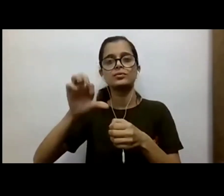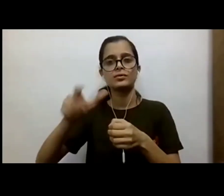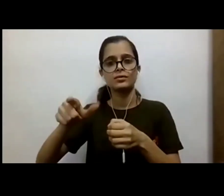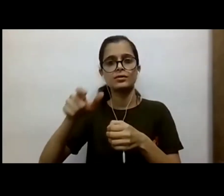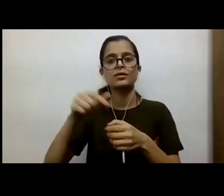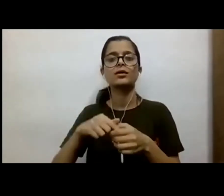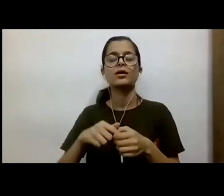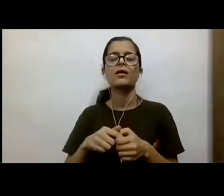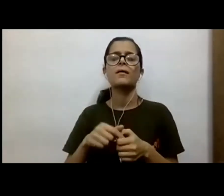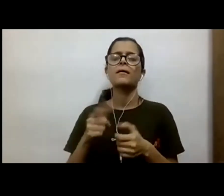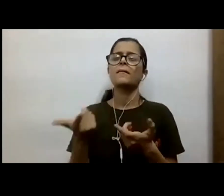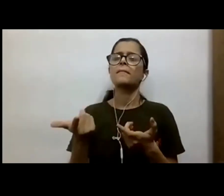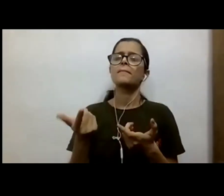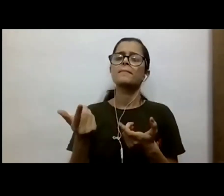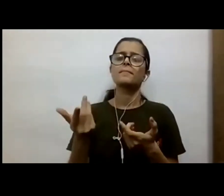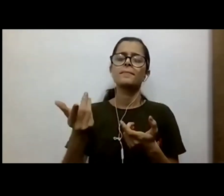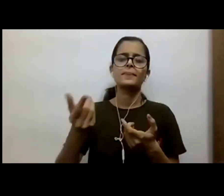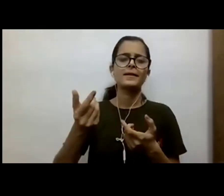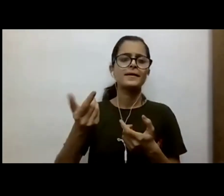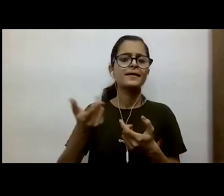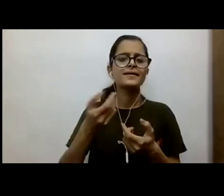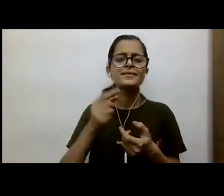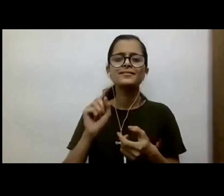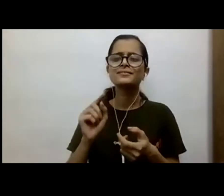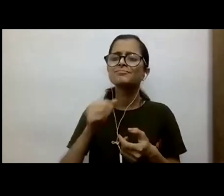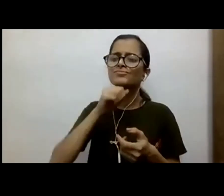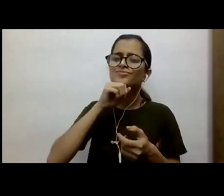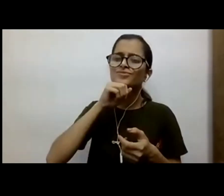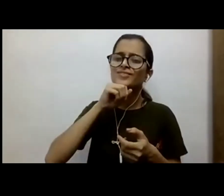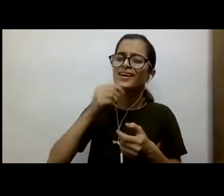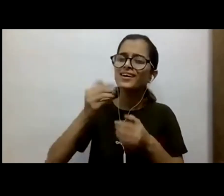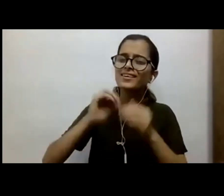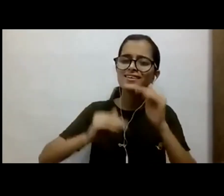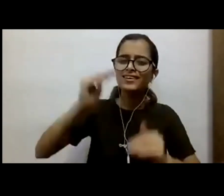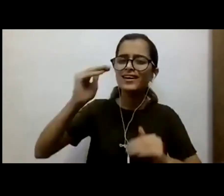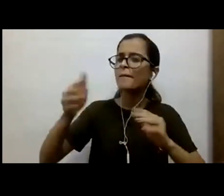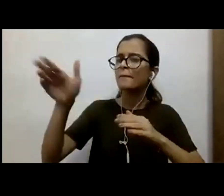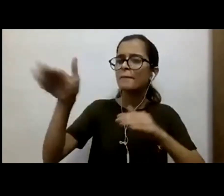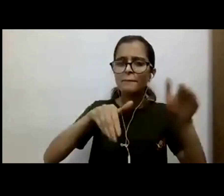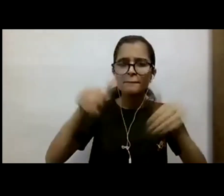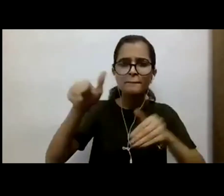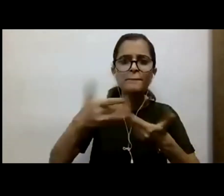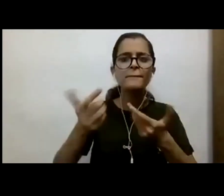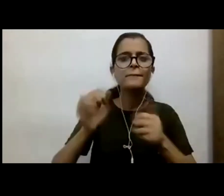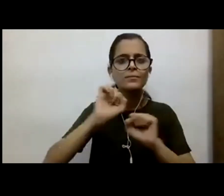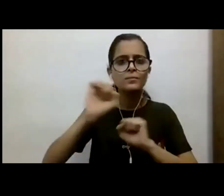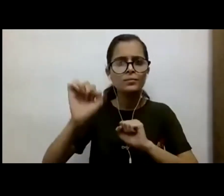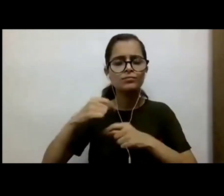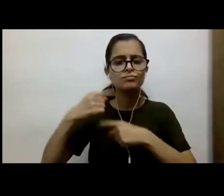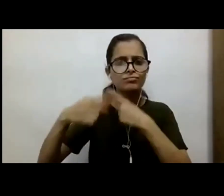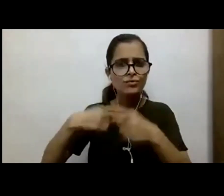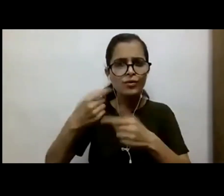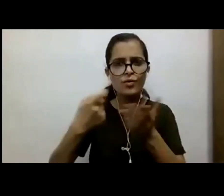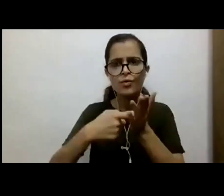learner kept coming and kept coming and coming and coming in every proposal that one wrote and every report that one wrote and everything that you